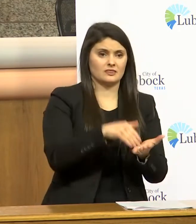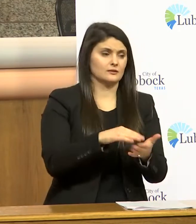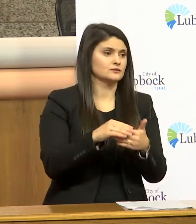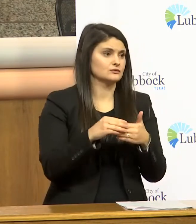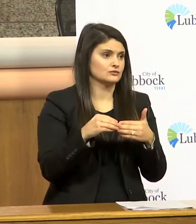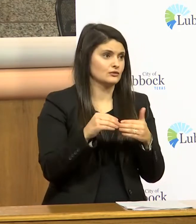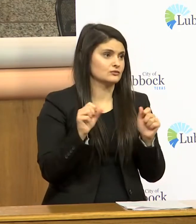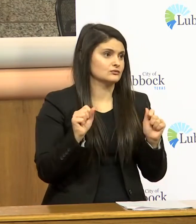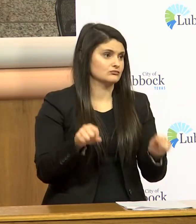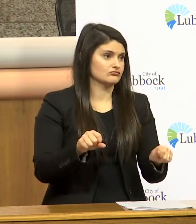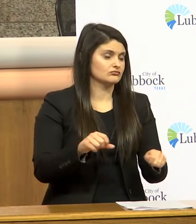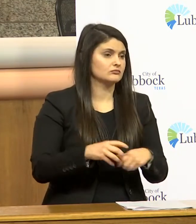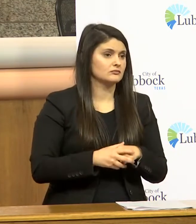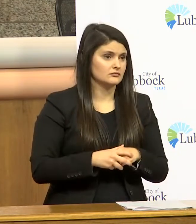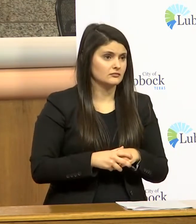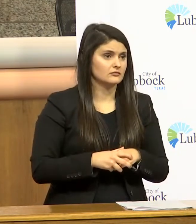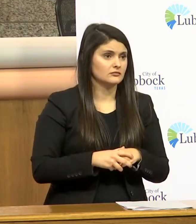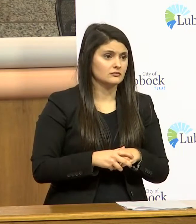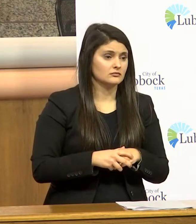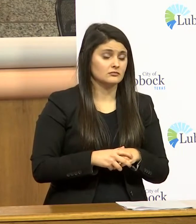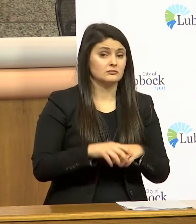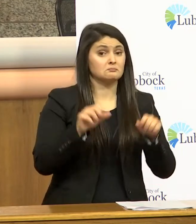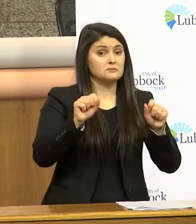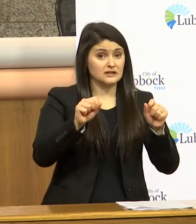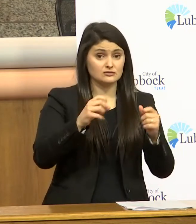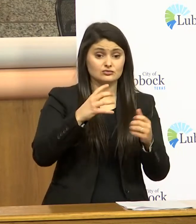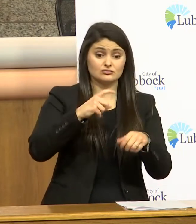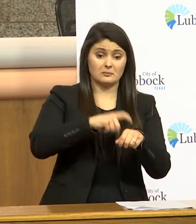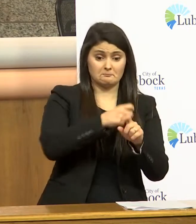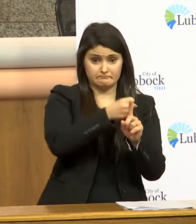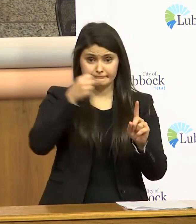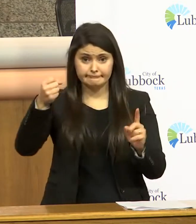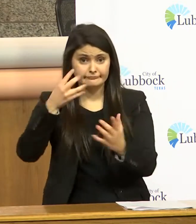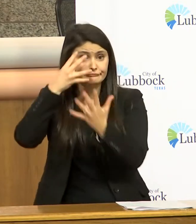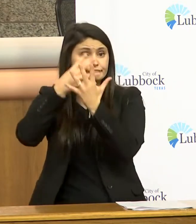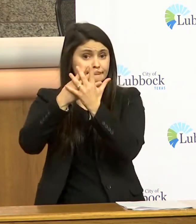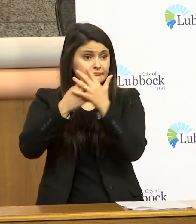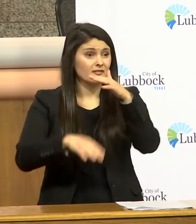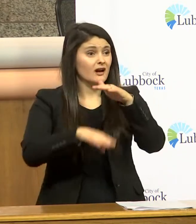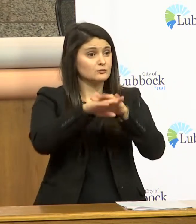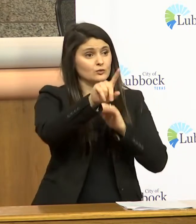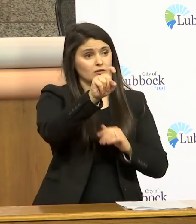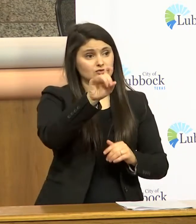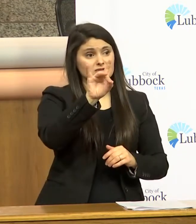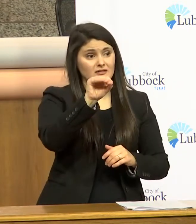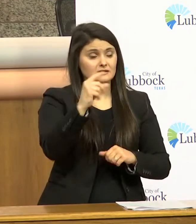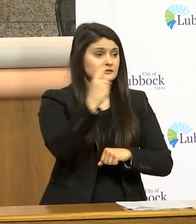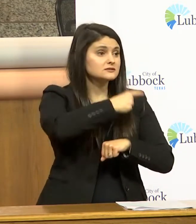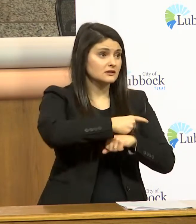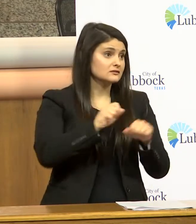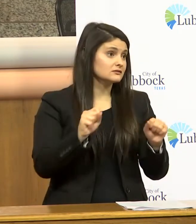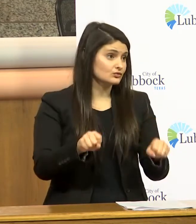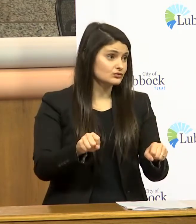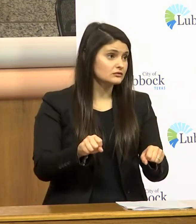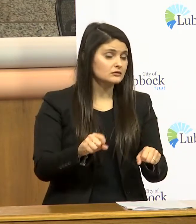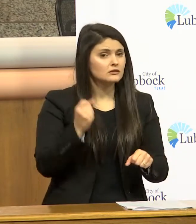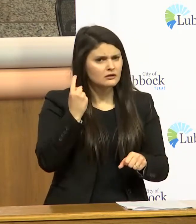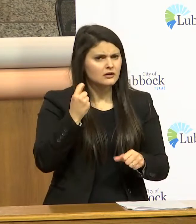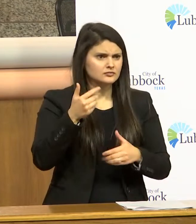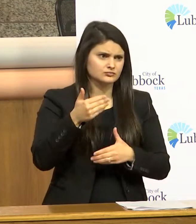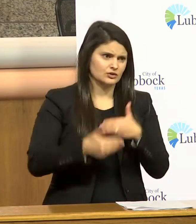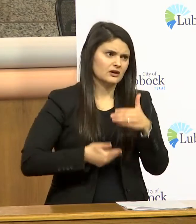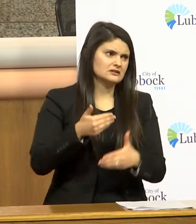they carry the potential for jail time up to 180 days there's a process